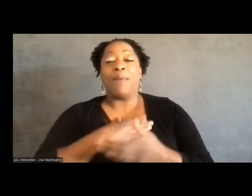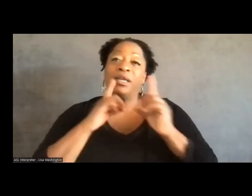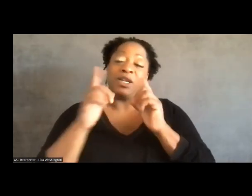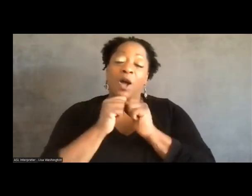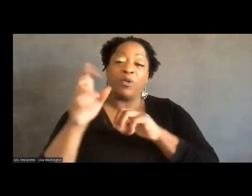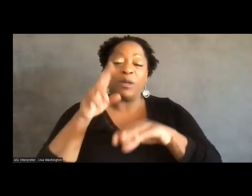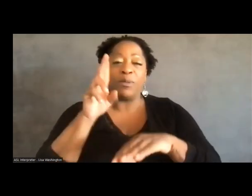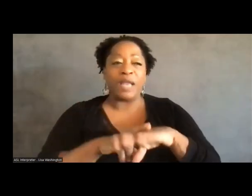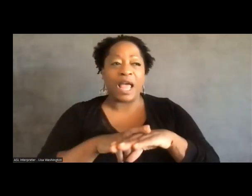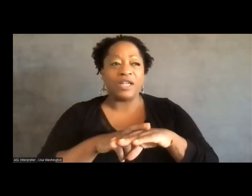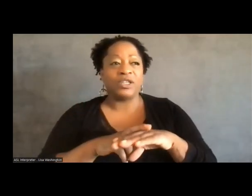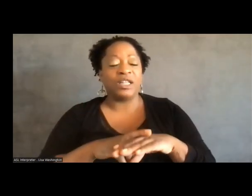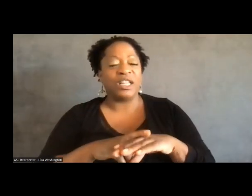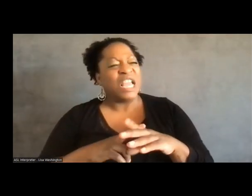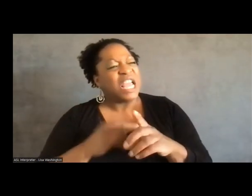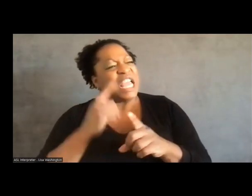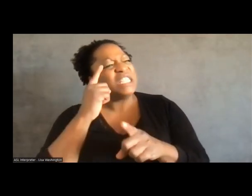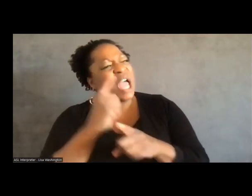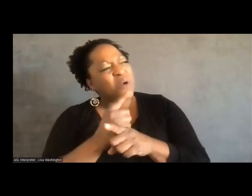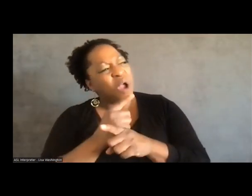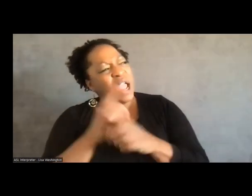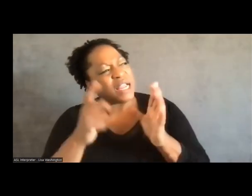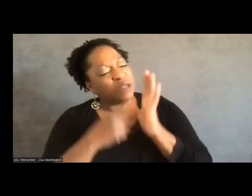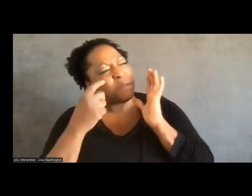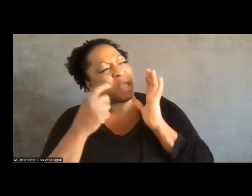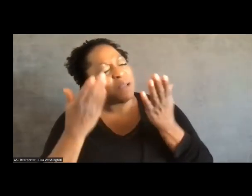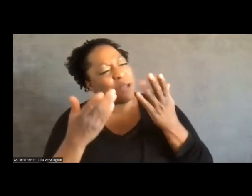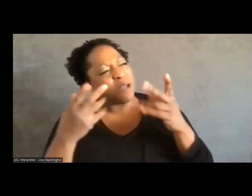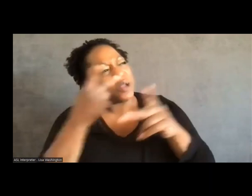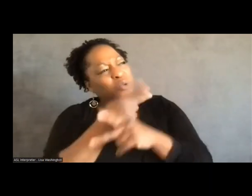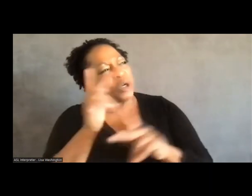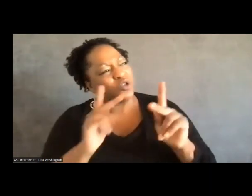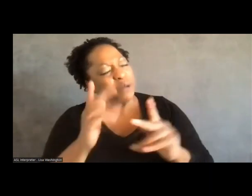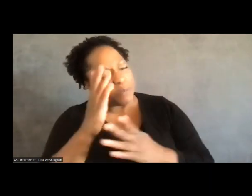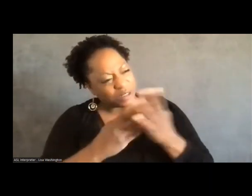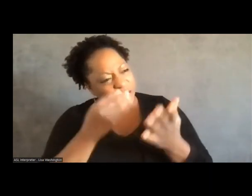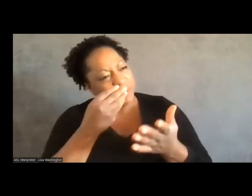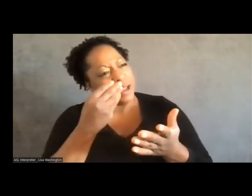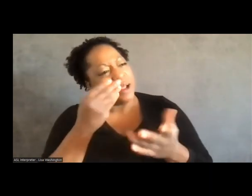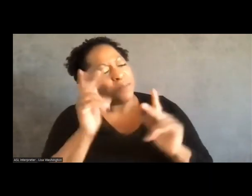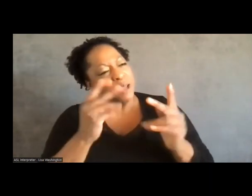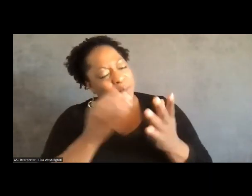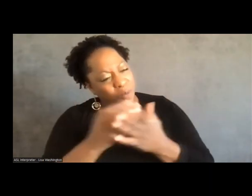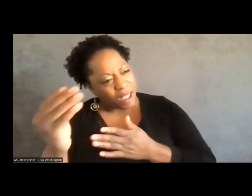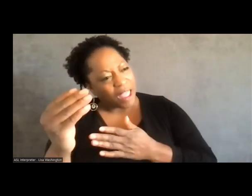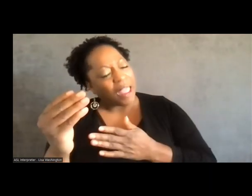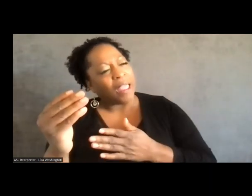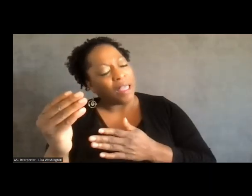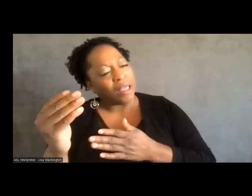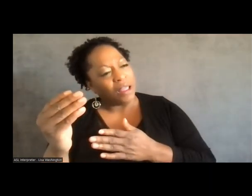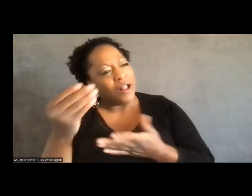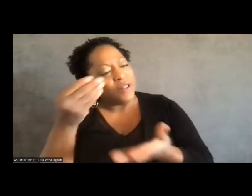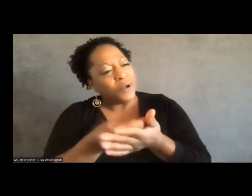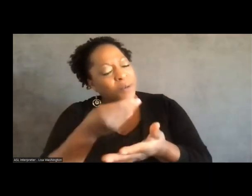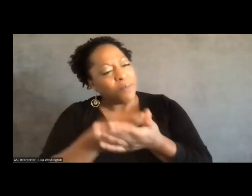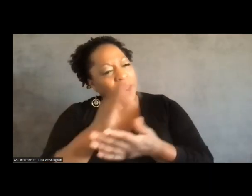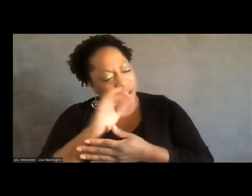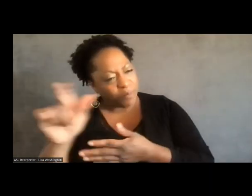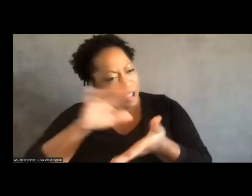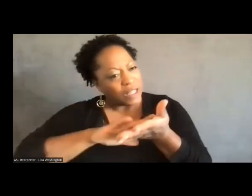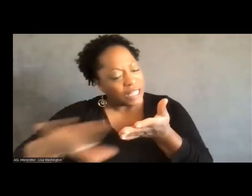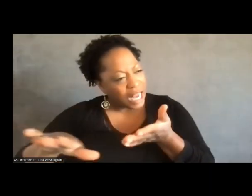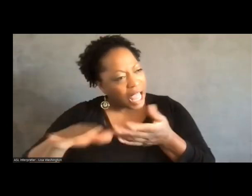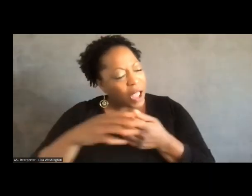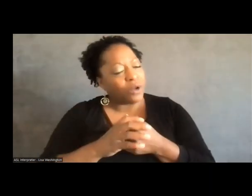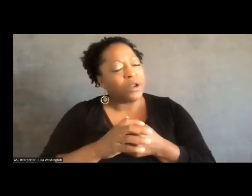like, is that the demand? Couldn't it be worse for people? Some people pay their money bail and get out. And so that really helped us refocus and talk